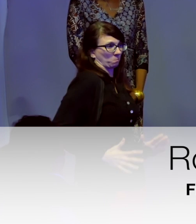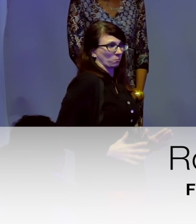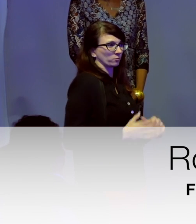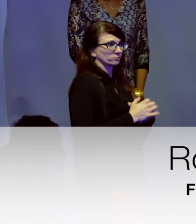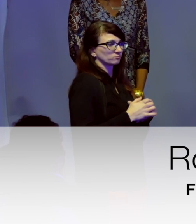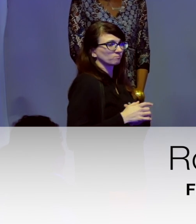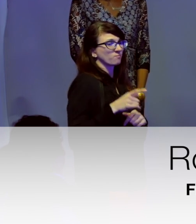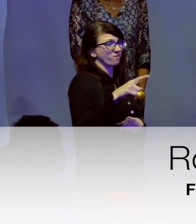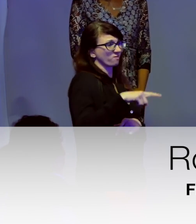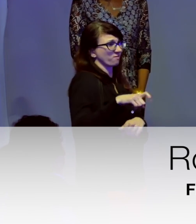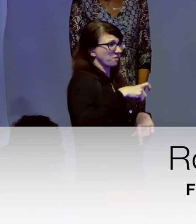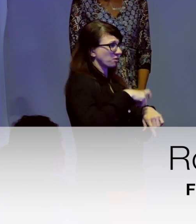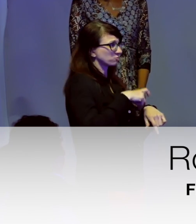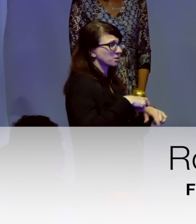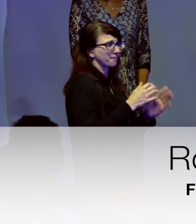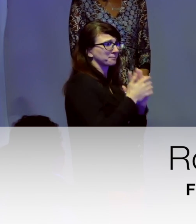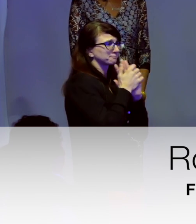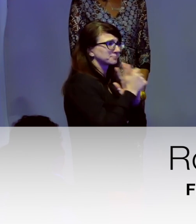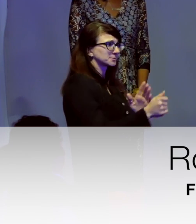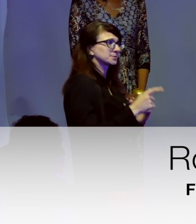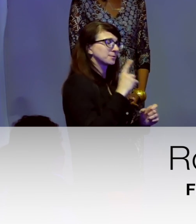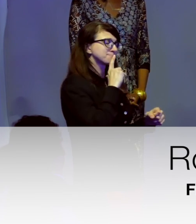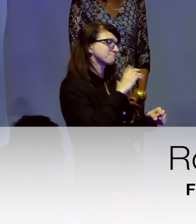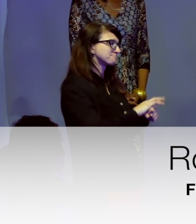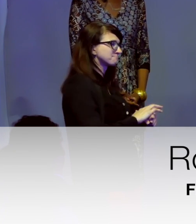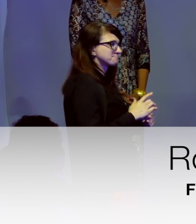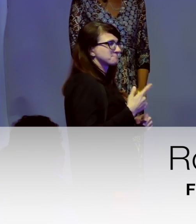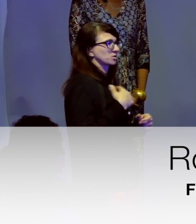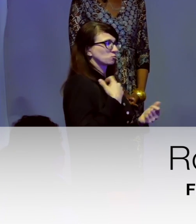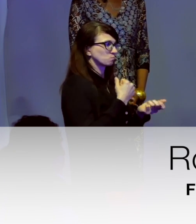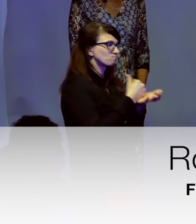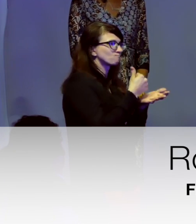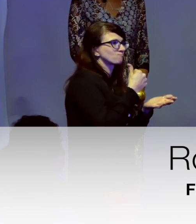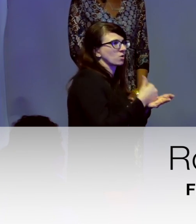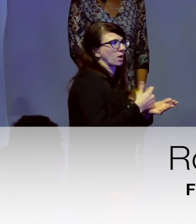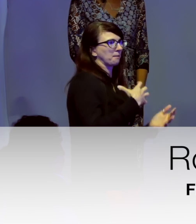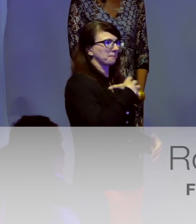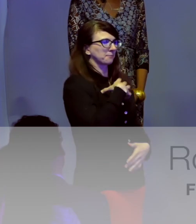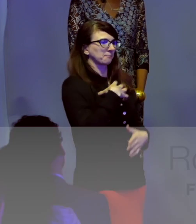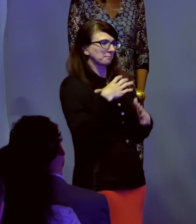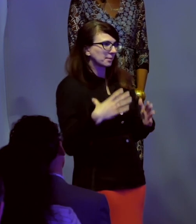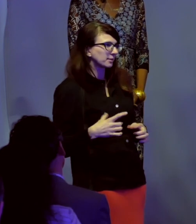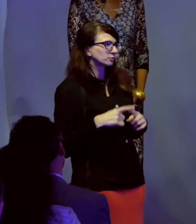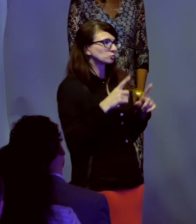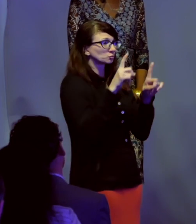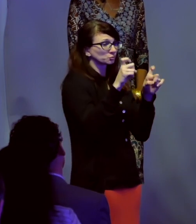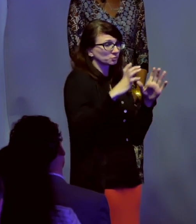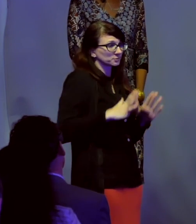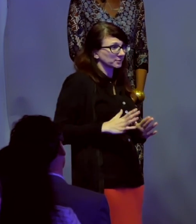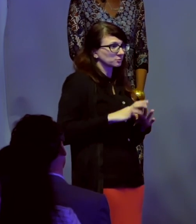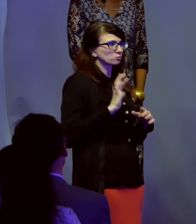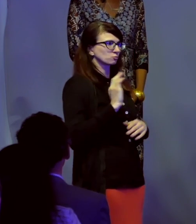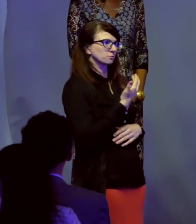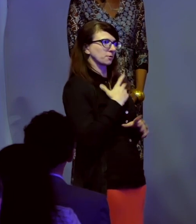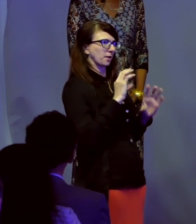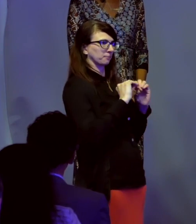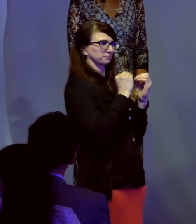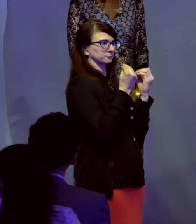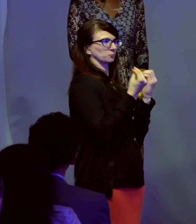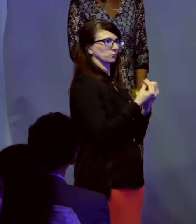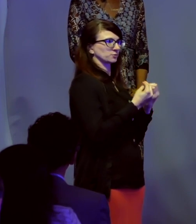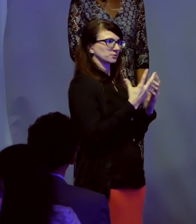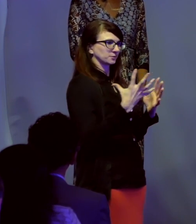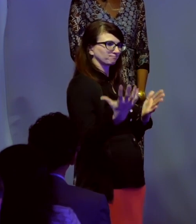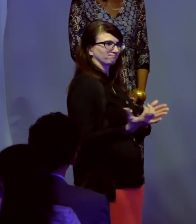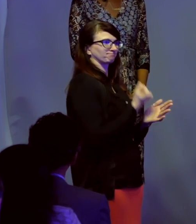have dedicated their time and talent to helping complainants, testers, and our organization obtain justice